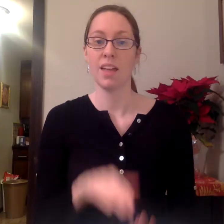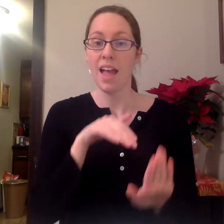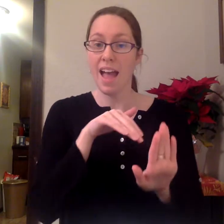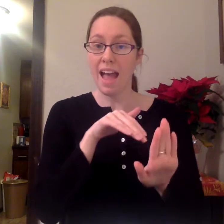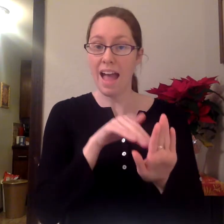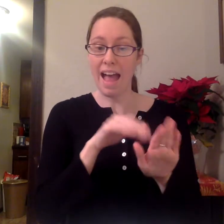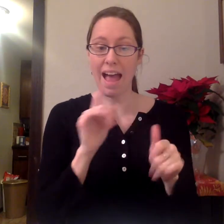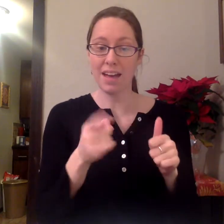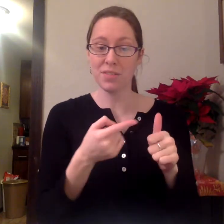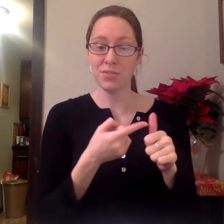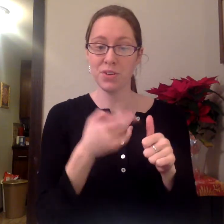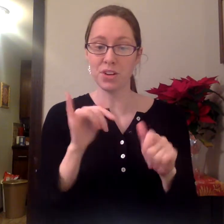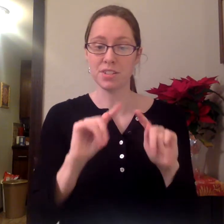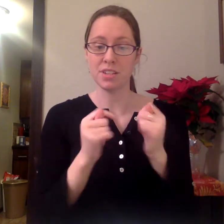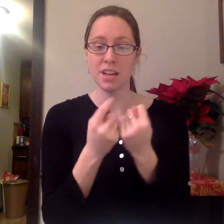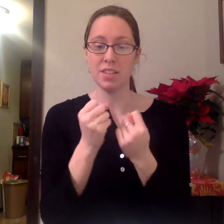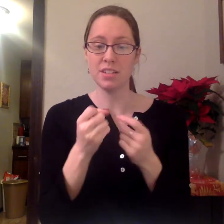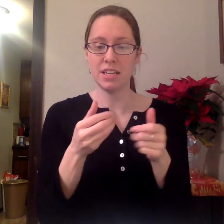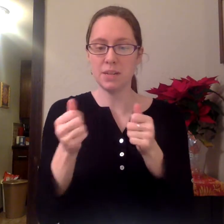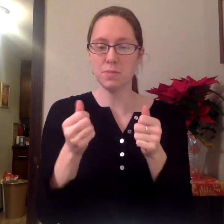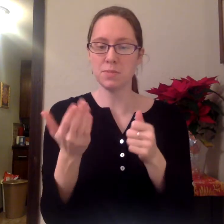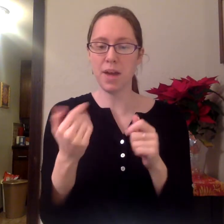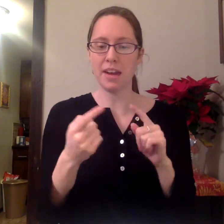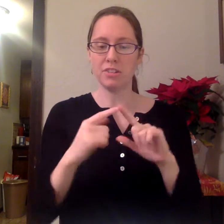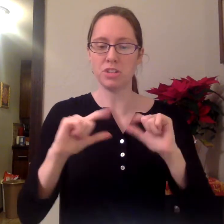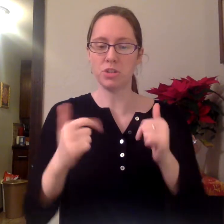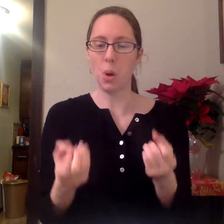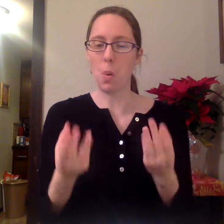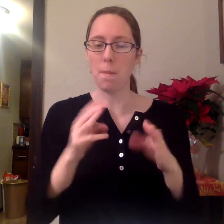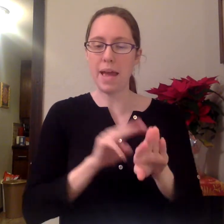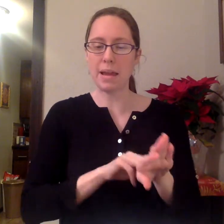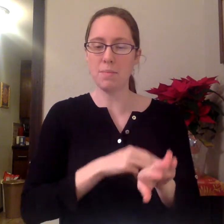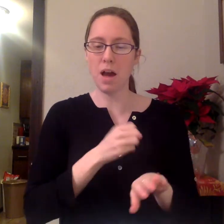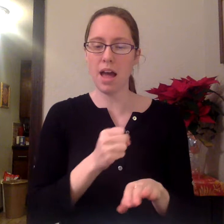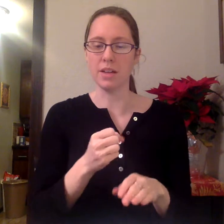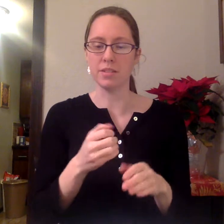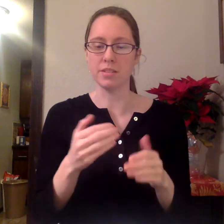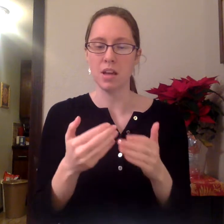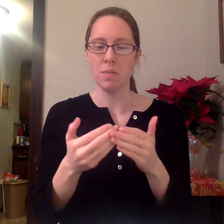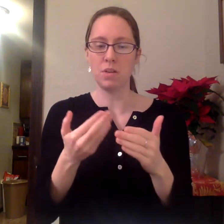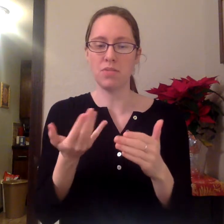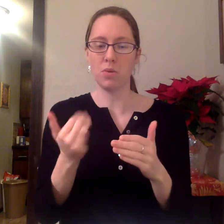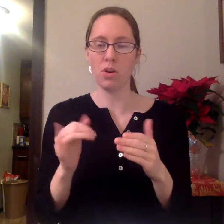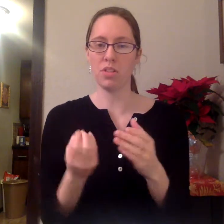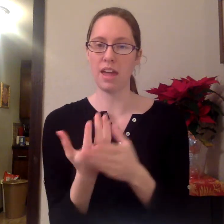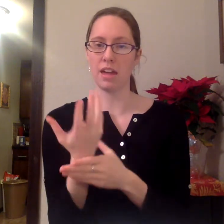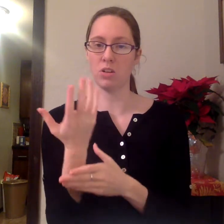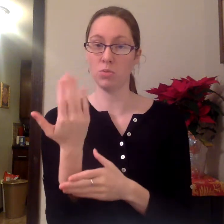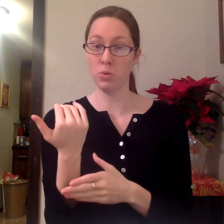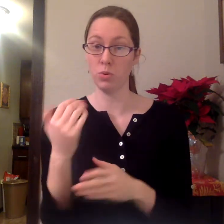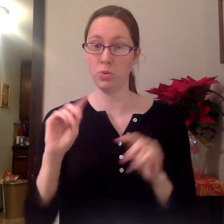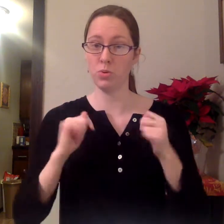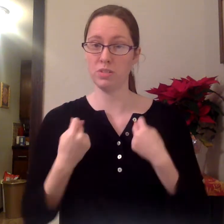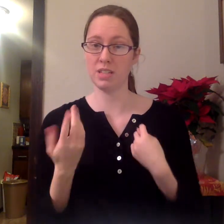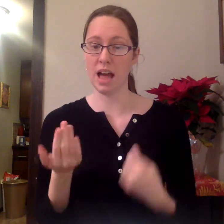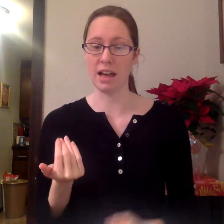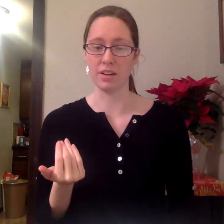At first, the teams managed to go many miles before they grew tired.